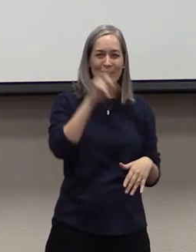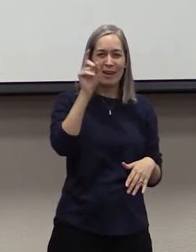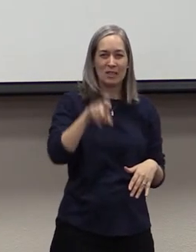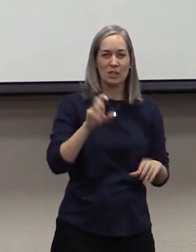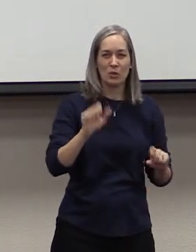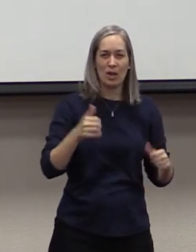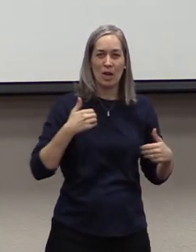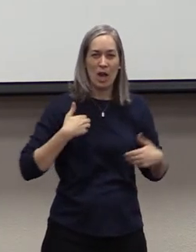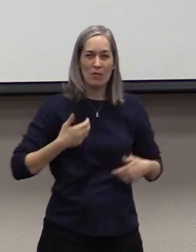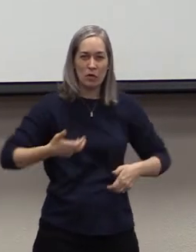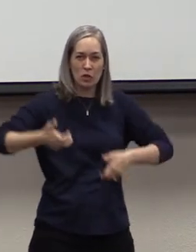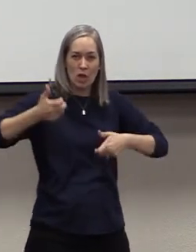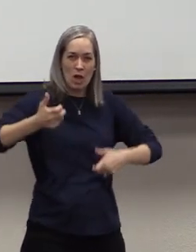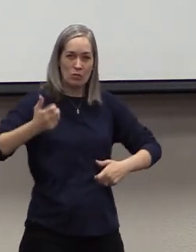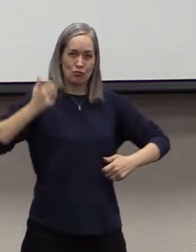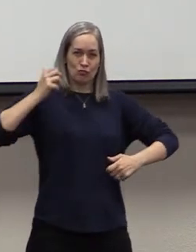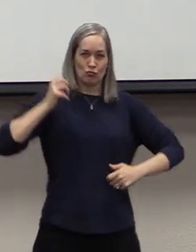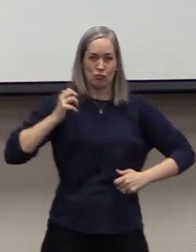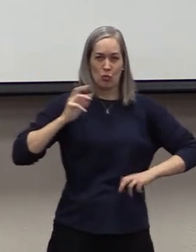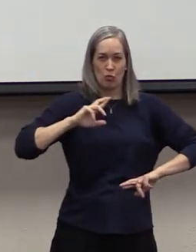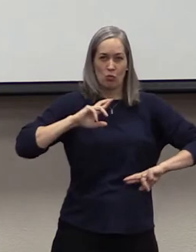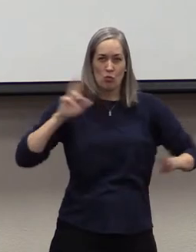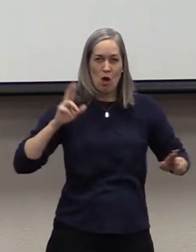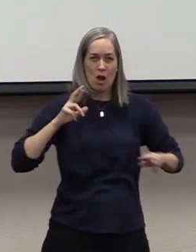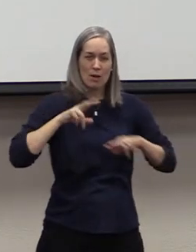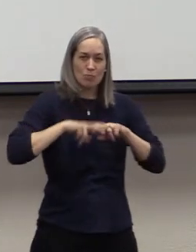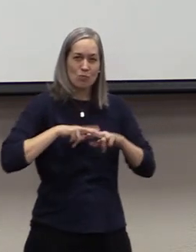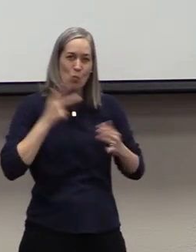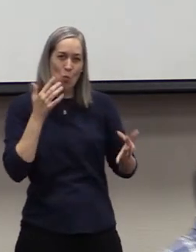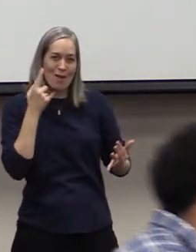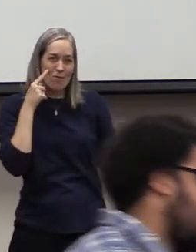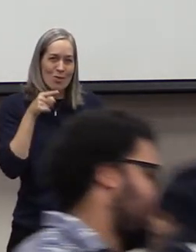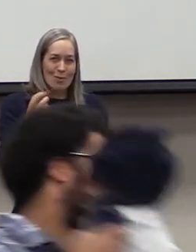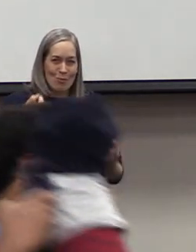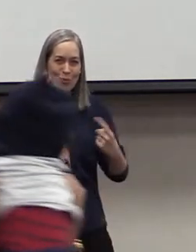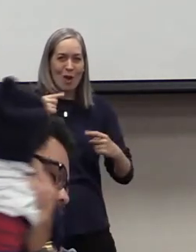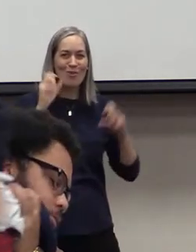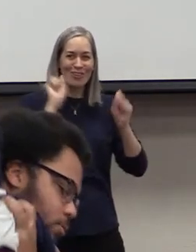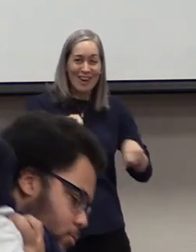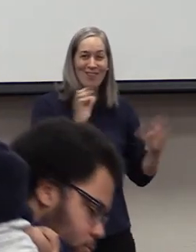thousands of rounds of ammo. You can make preparations for that.